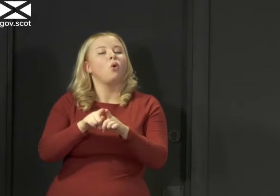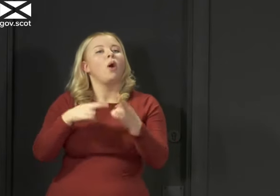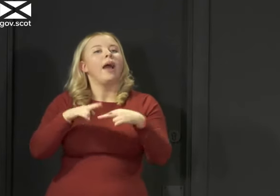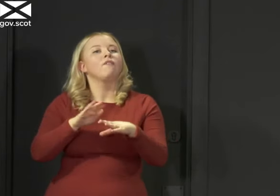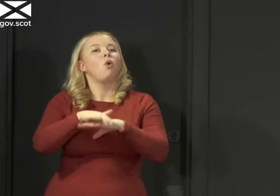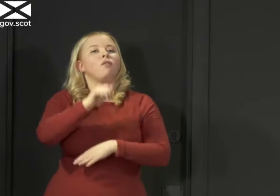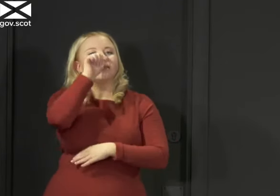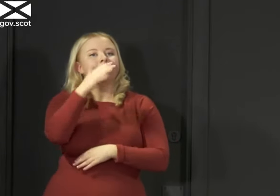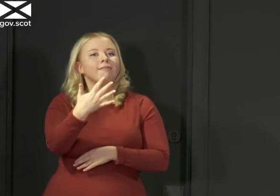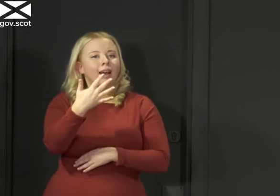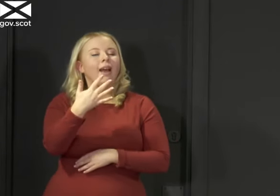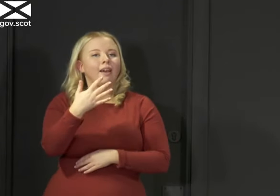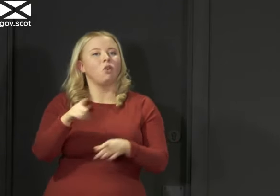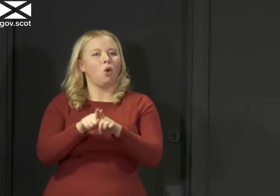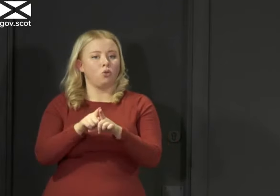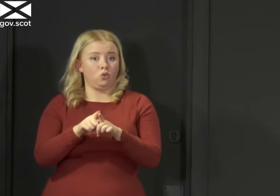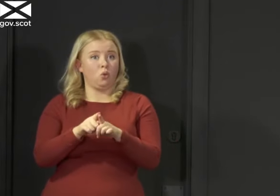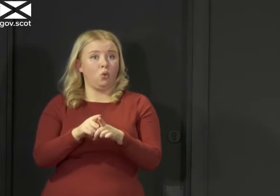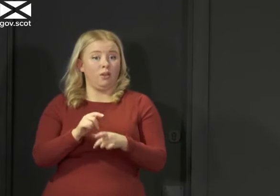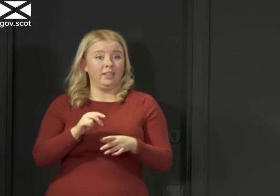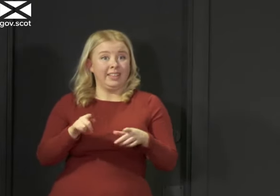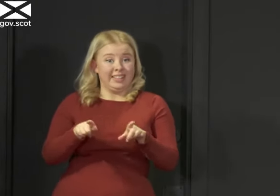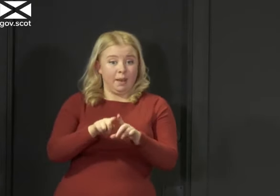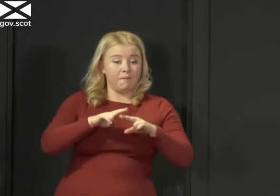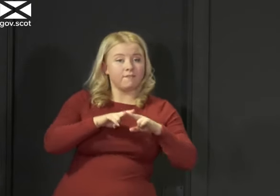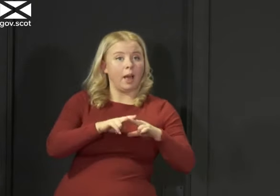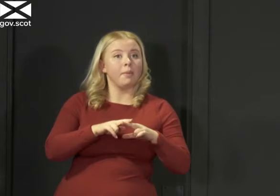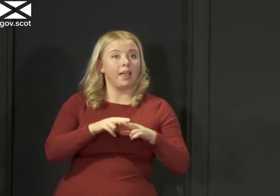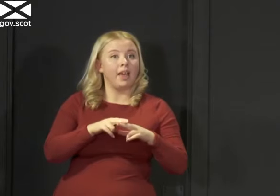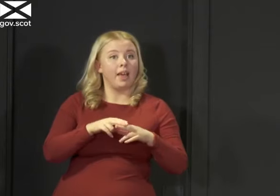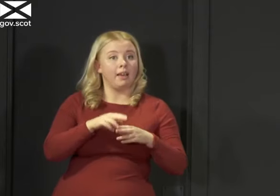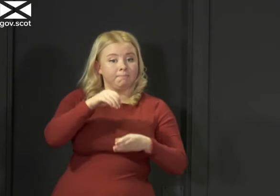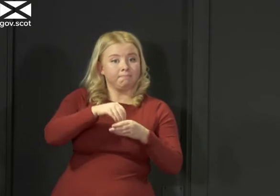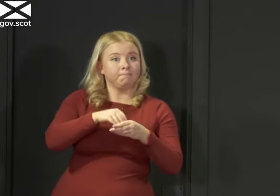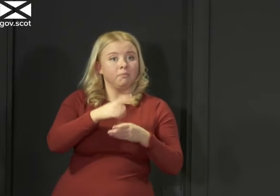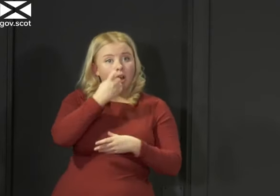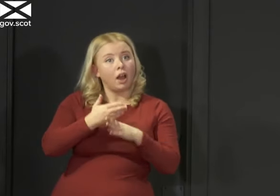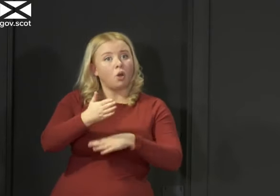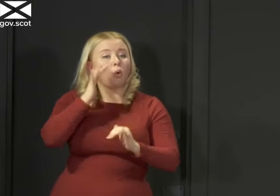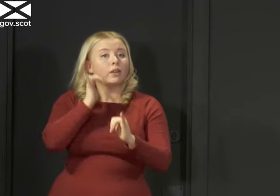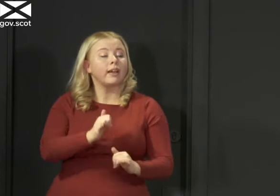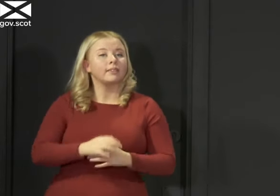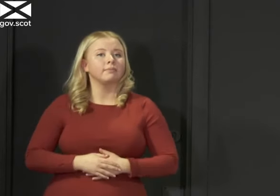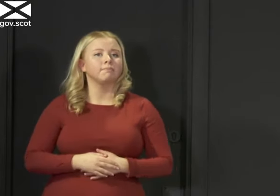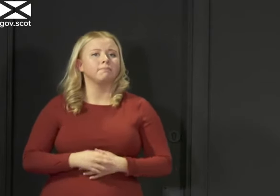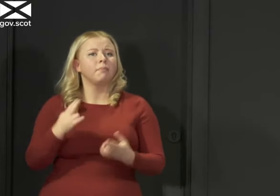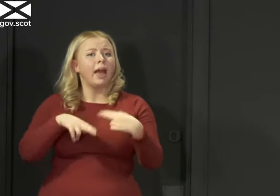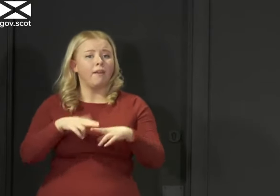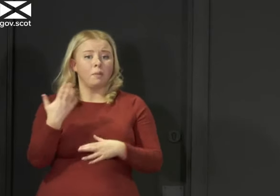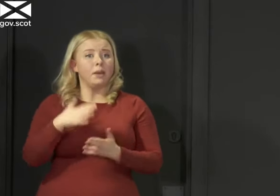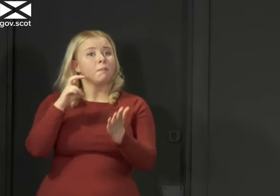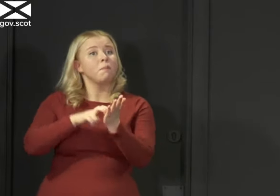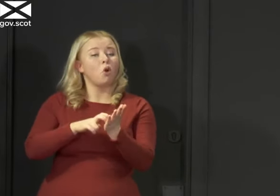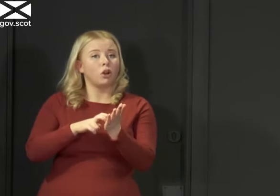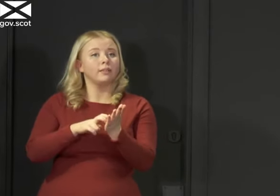symptomatic household members for all of these groups. And if you book a test through these drive-in or mobile centres, you'll be allocated